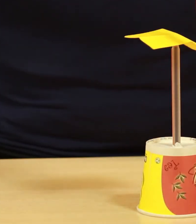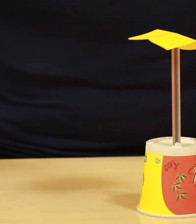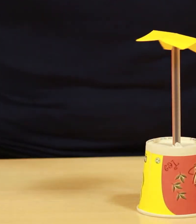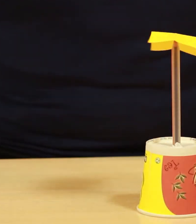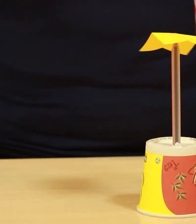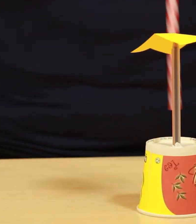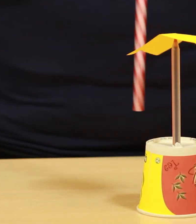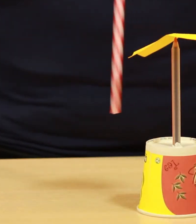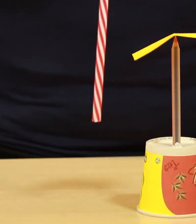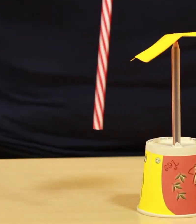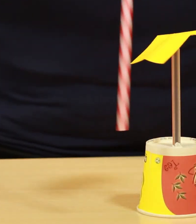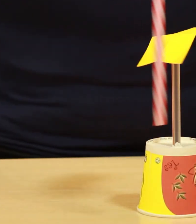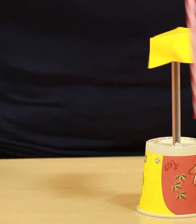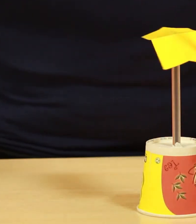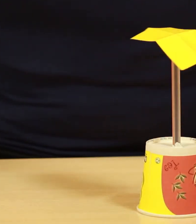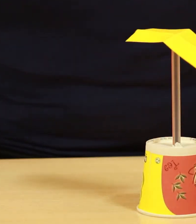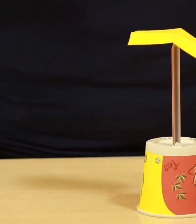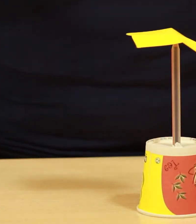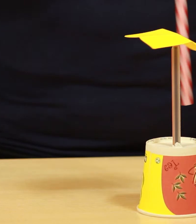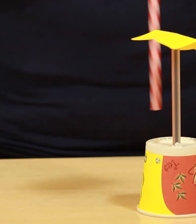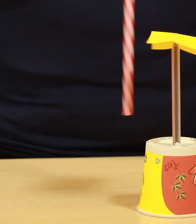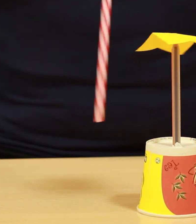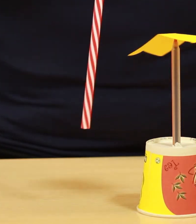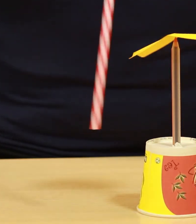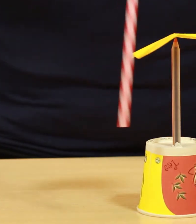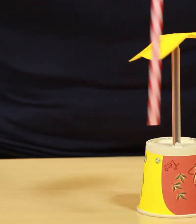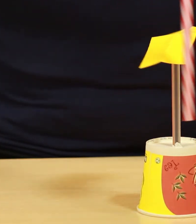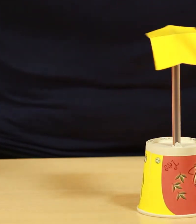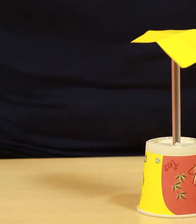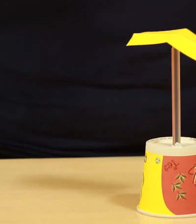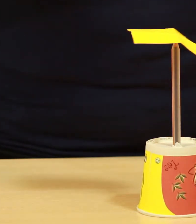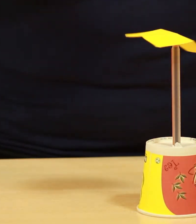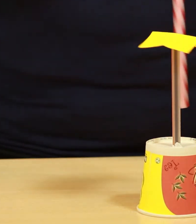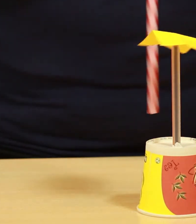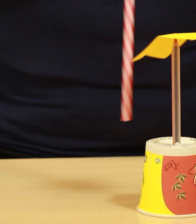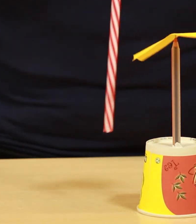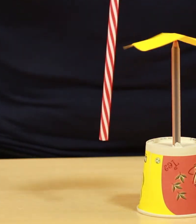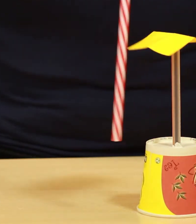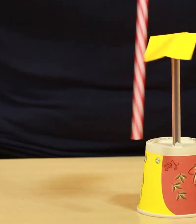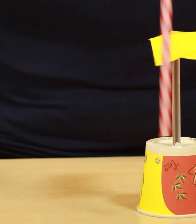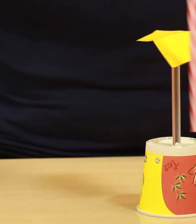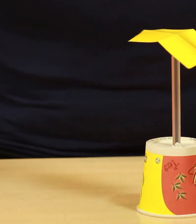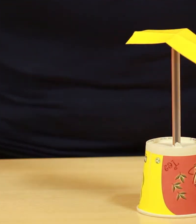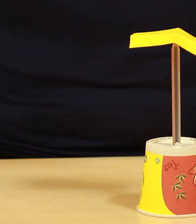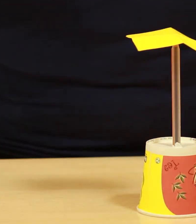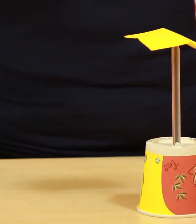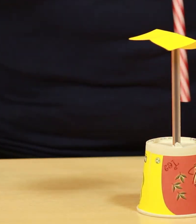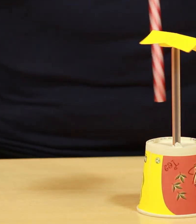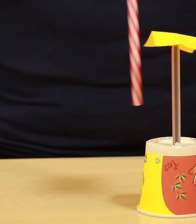oh the paper is spinning as i move the straw the paper